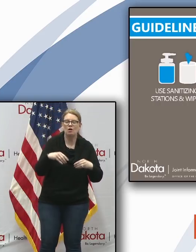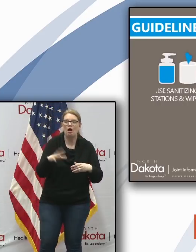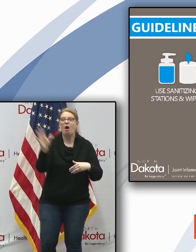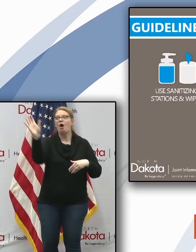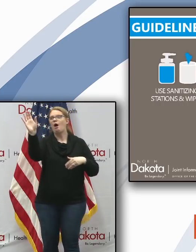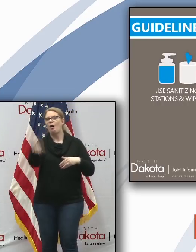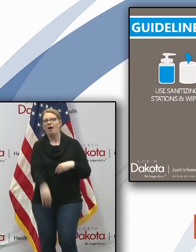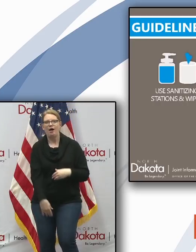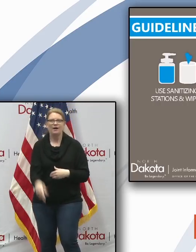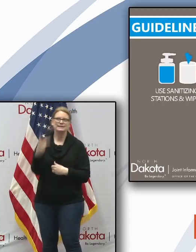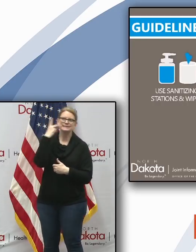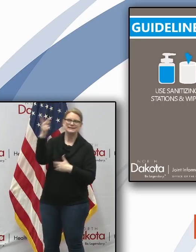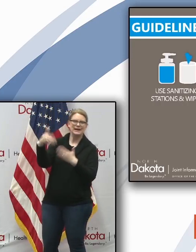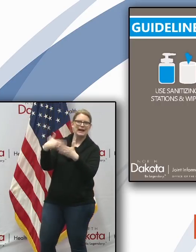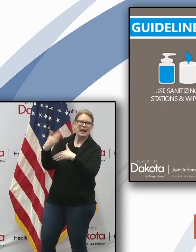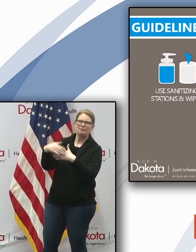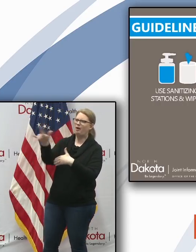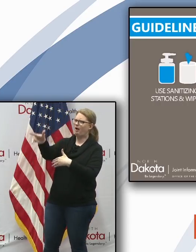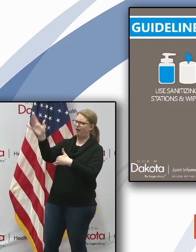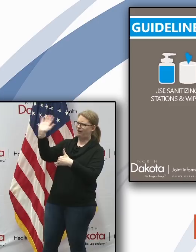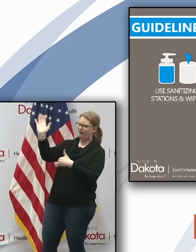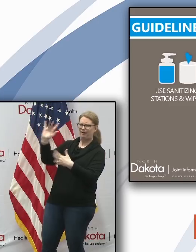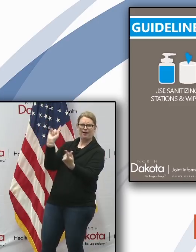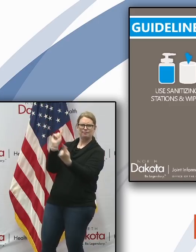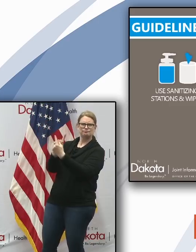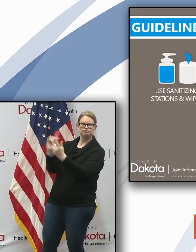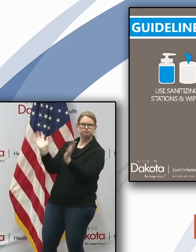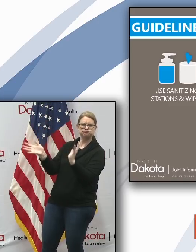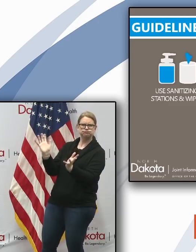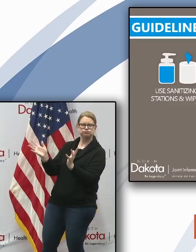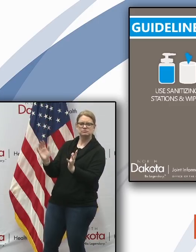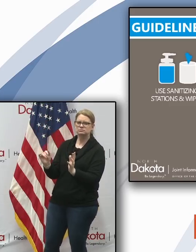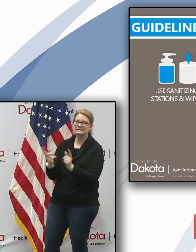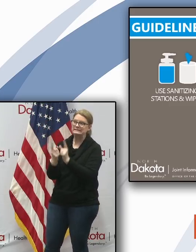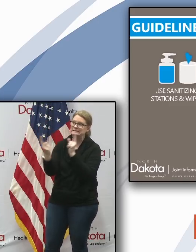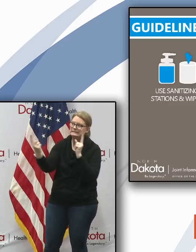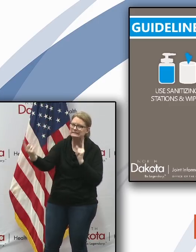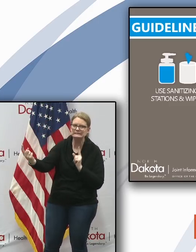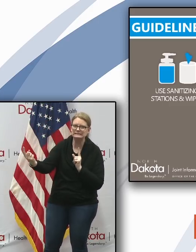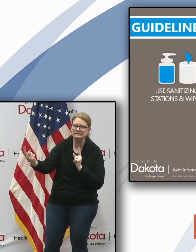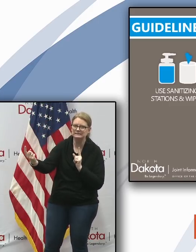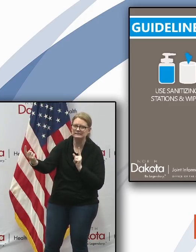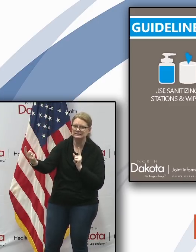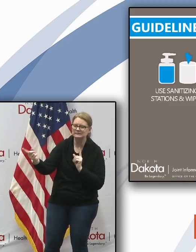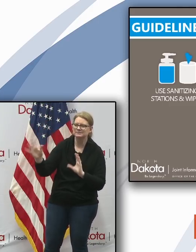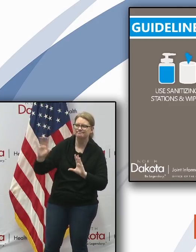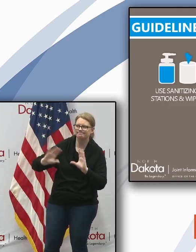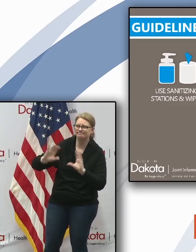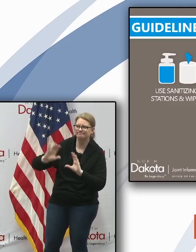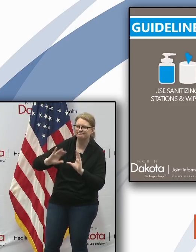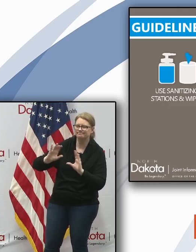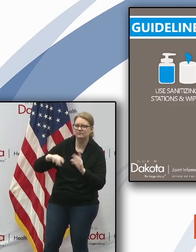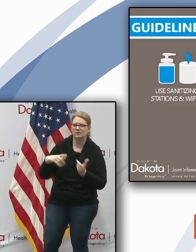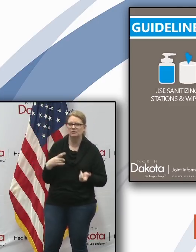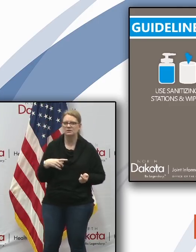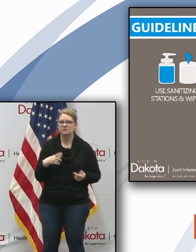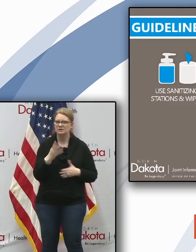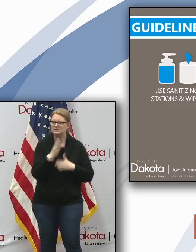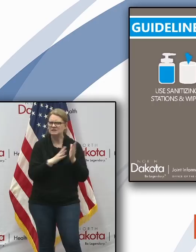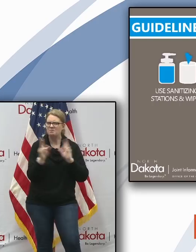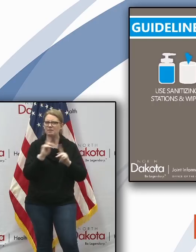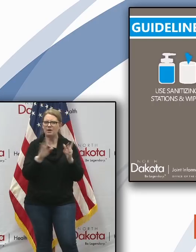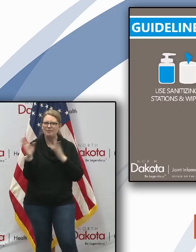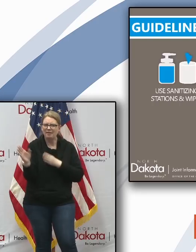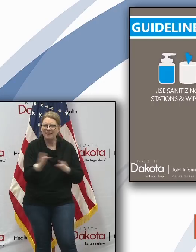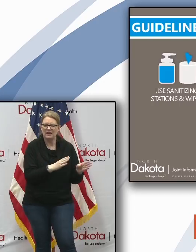into neighbors and friends here the rules still apply about social distancing many people are doing a great job on planning their